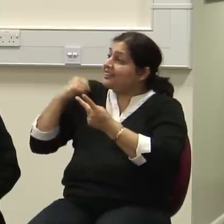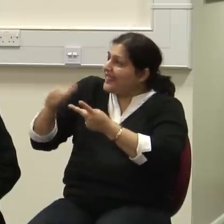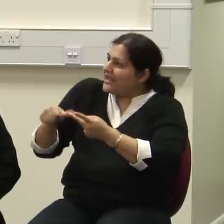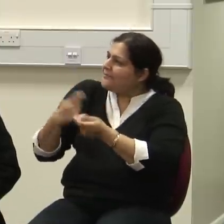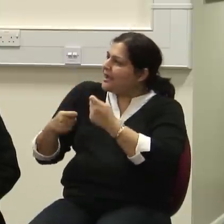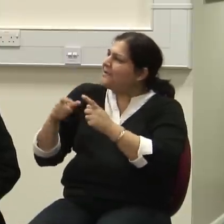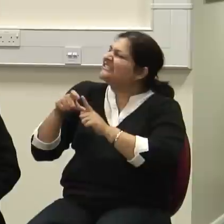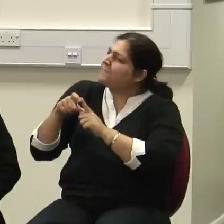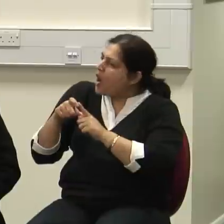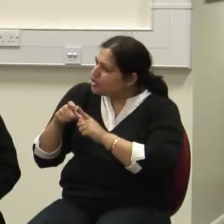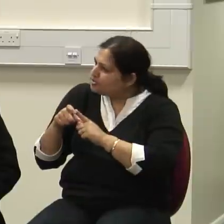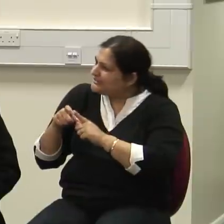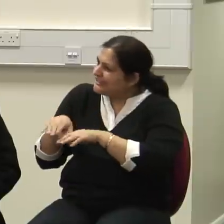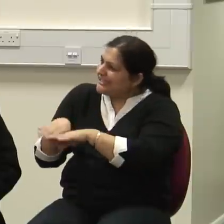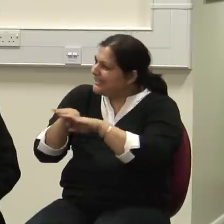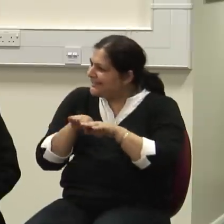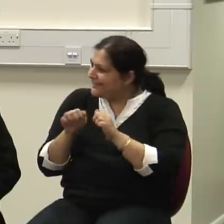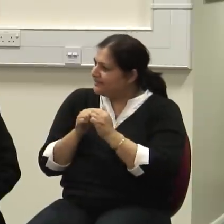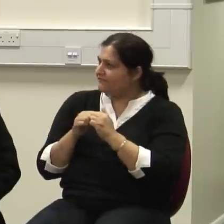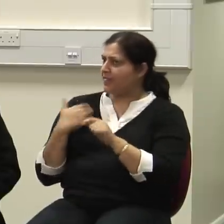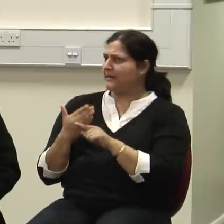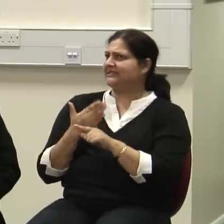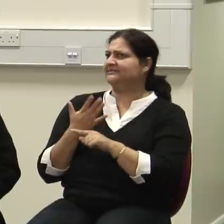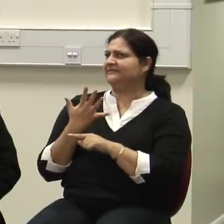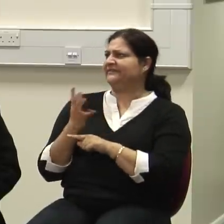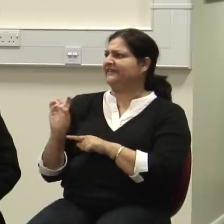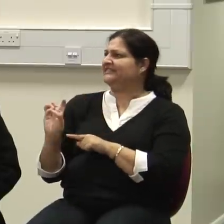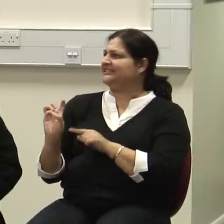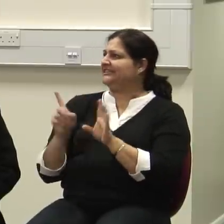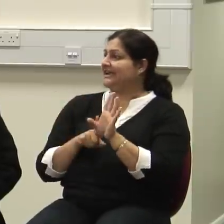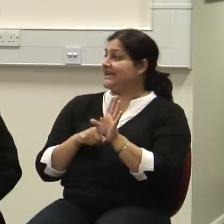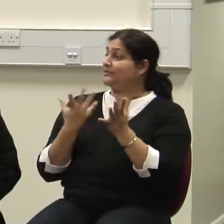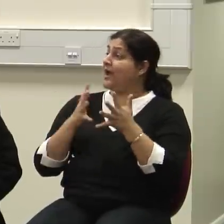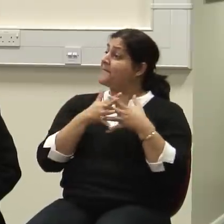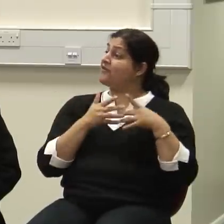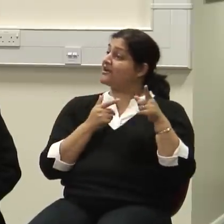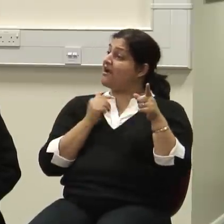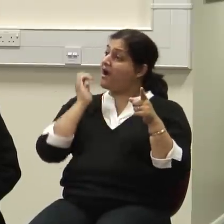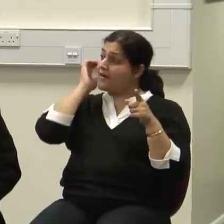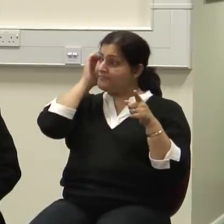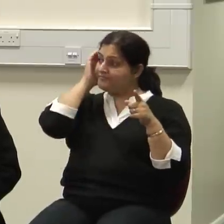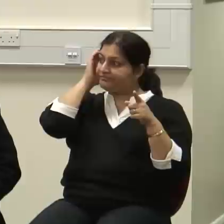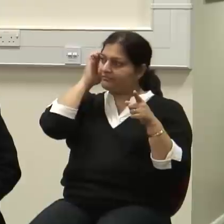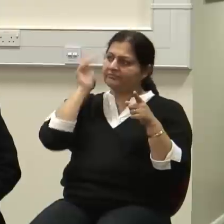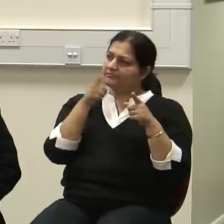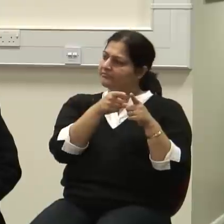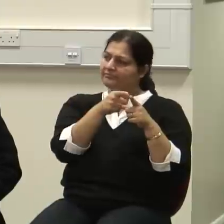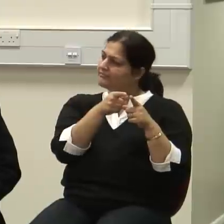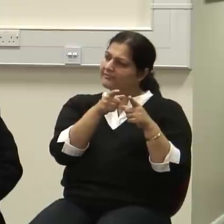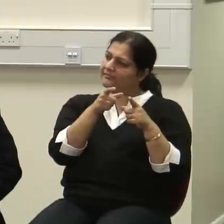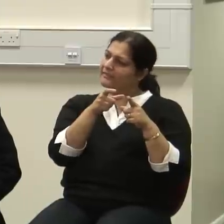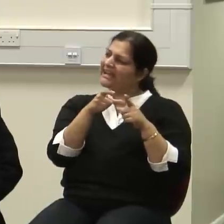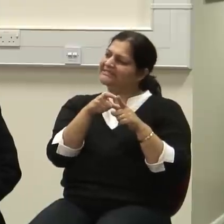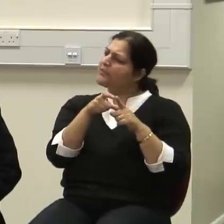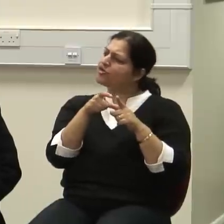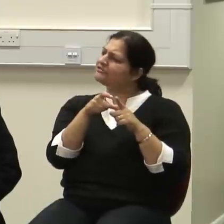Now, at least for the last 50 years, approximately, in America, it's quite clear that we do not live in a democracy. We live in